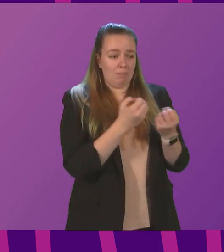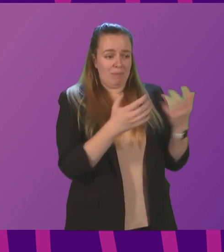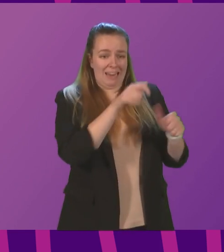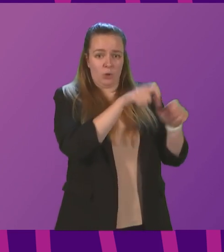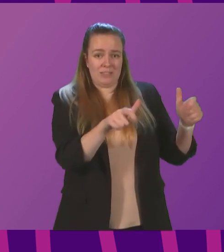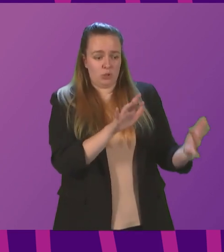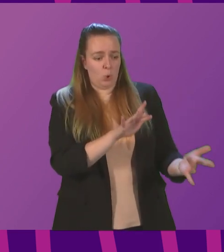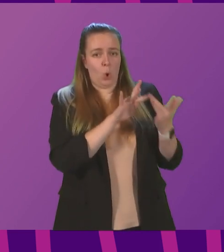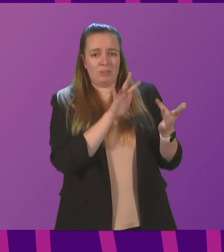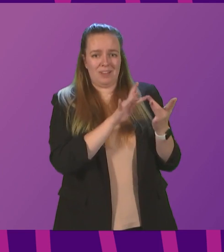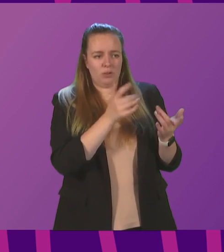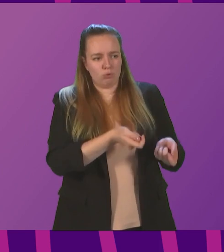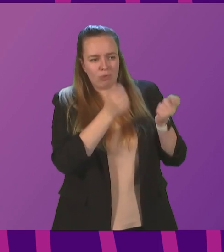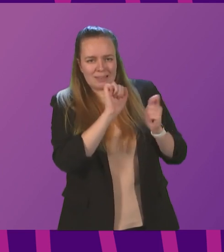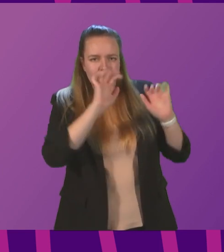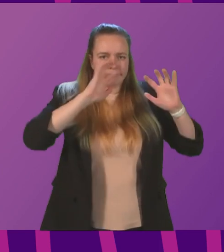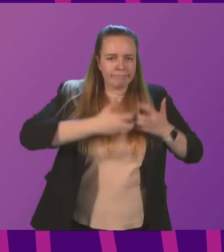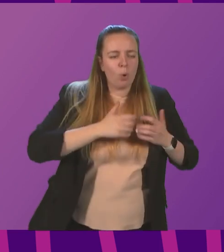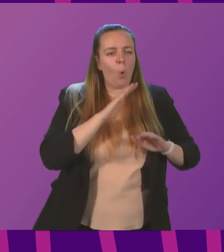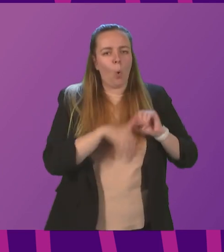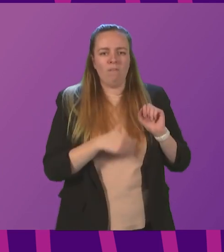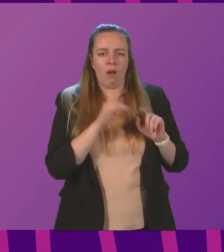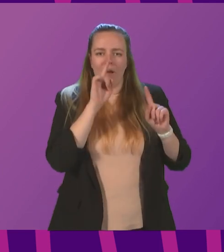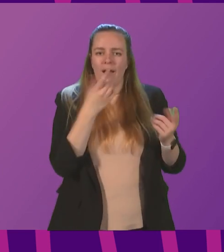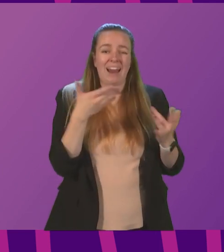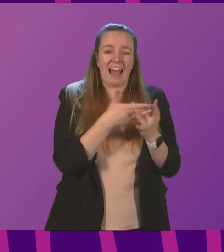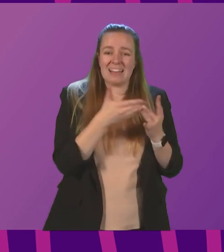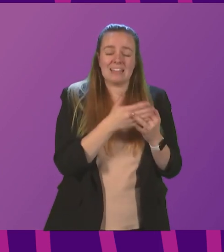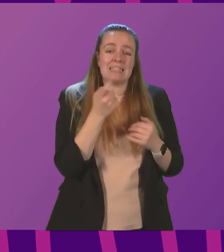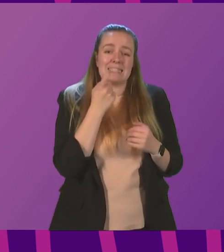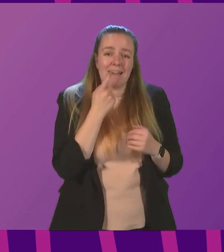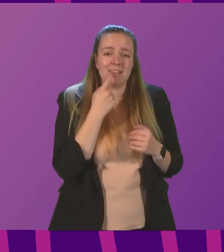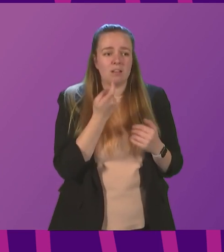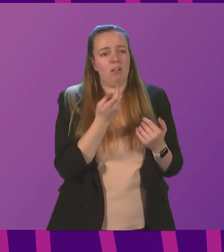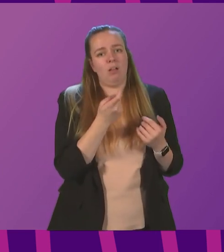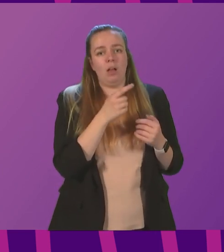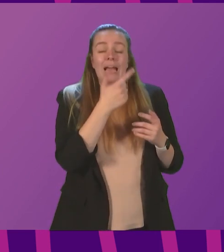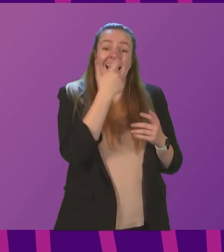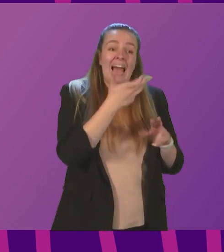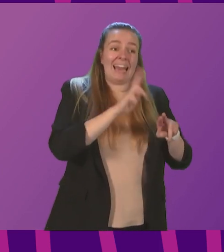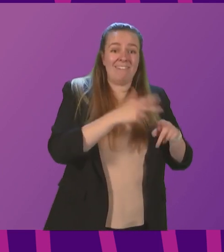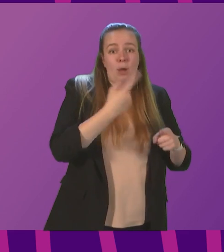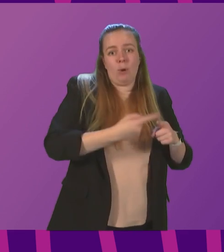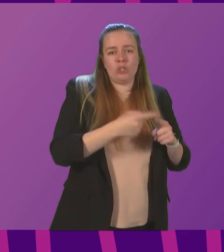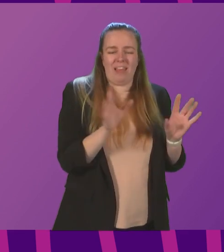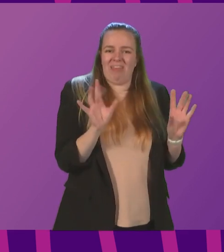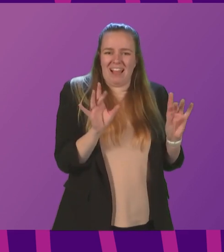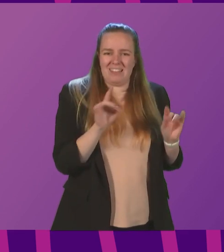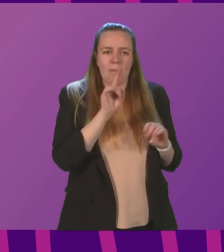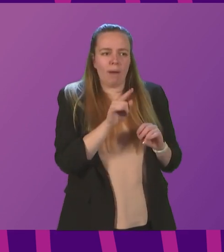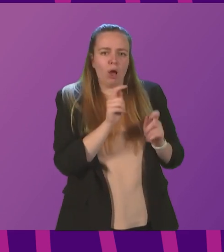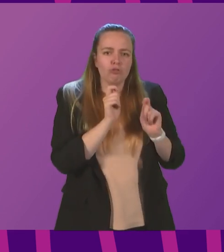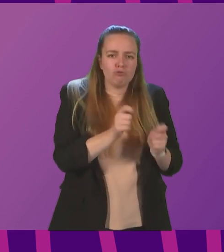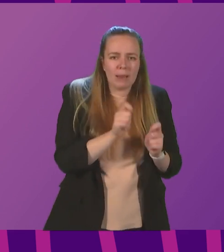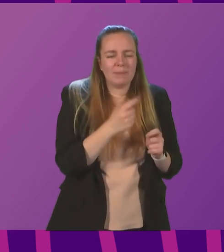contact me to raise their concerns about the lack of access to general dental practitioners for all but emergency treatment, and that such treatment is often framed